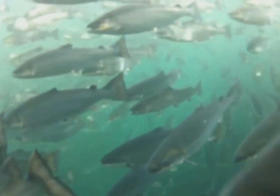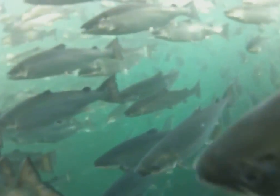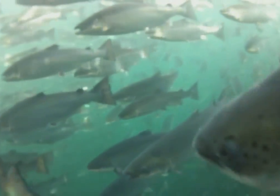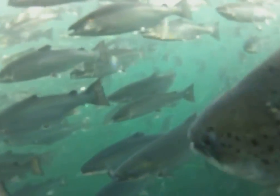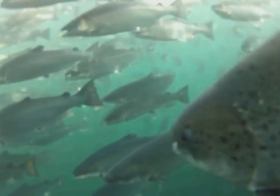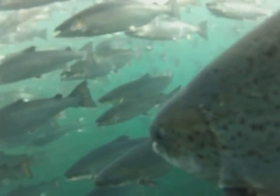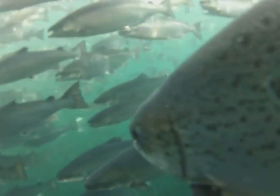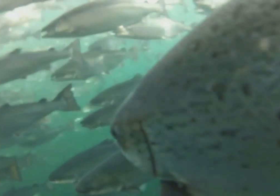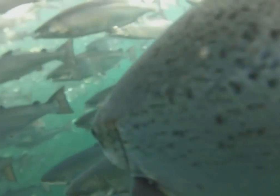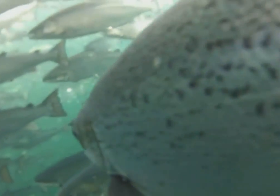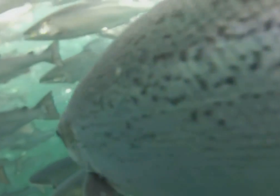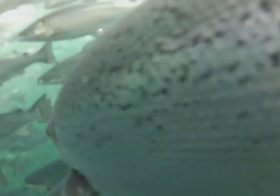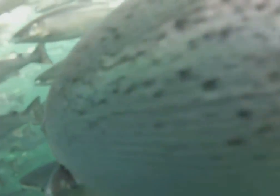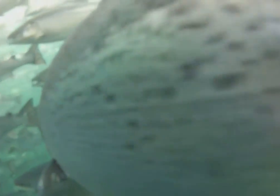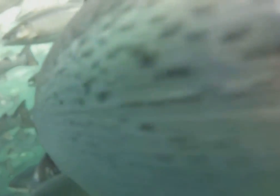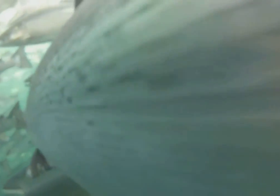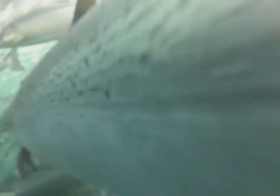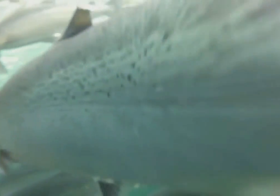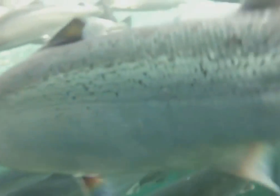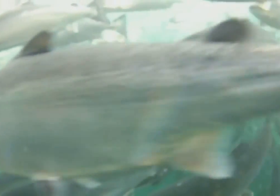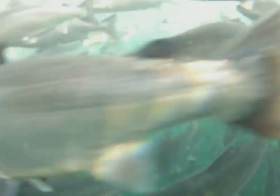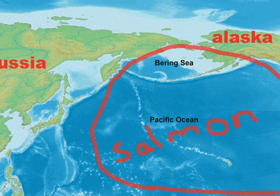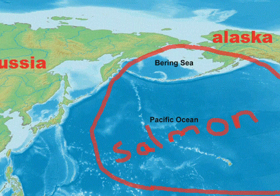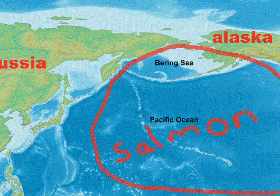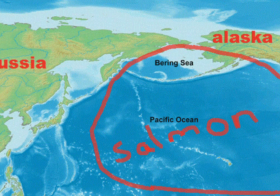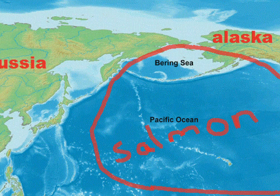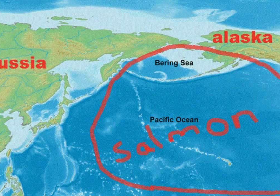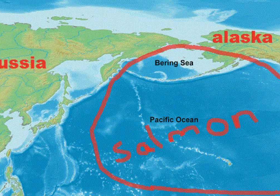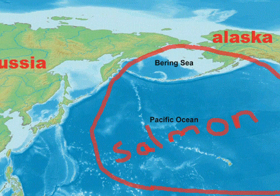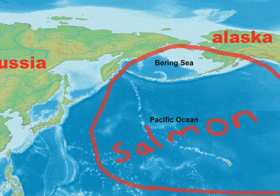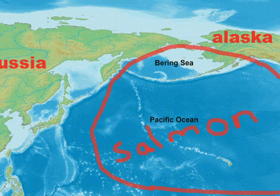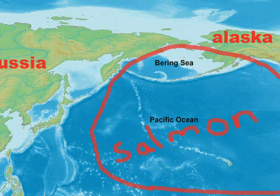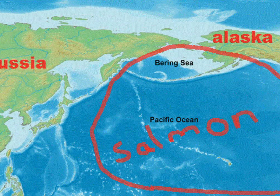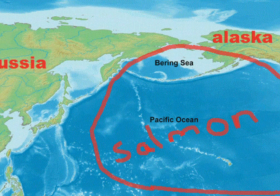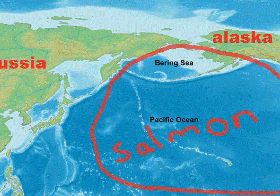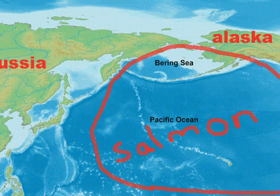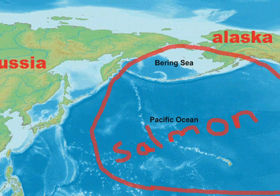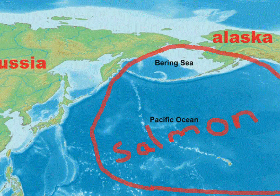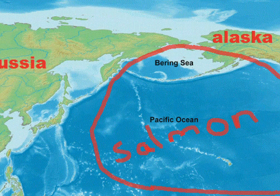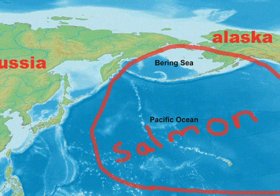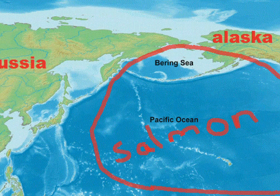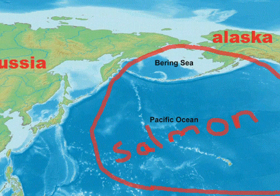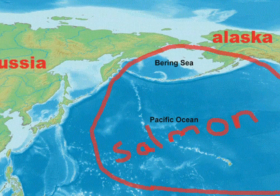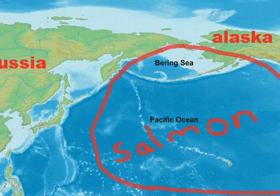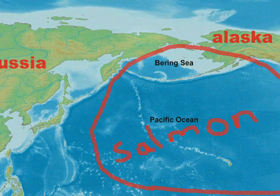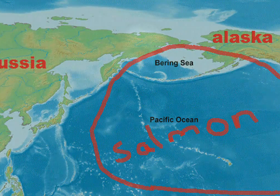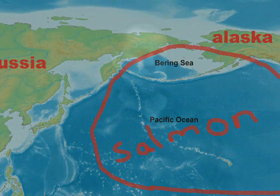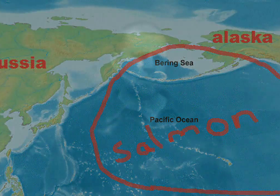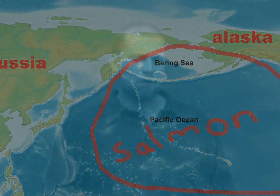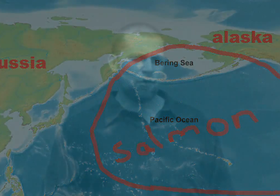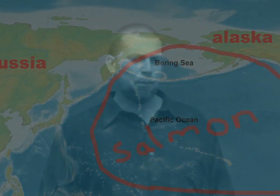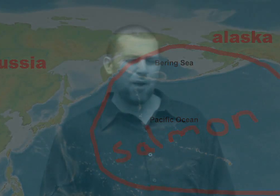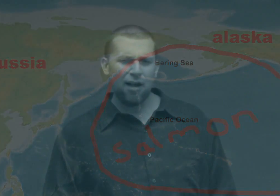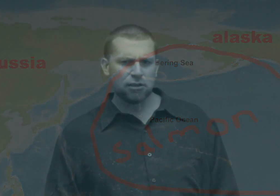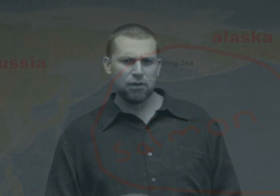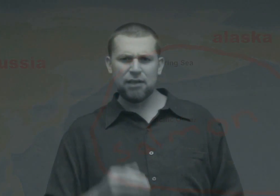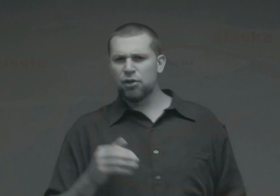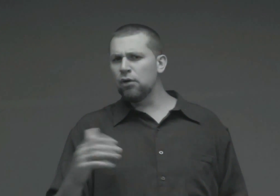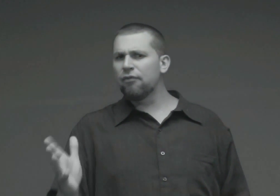distributed over the North Pacific and the Bering Sea near Alaska. They will live in the ocean for approximately two to